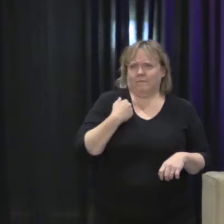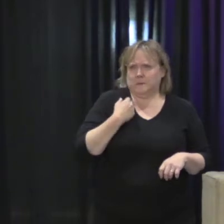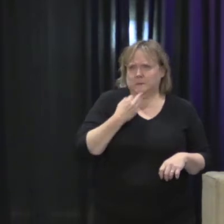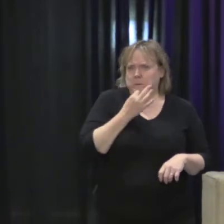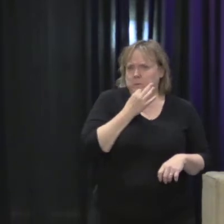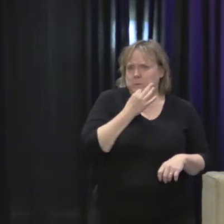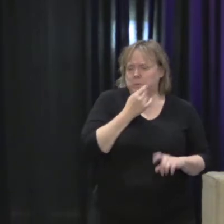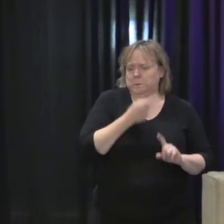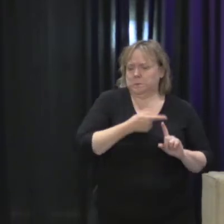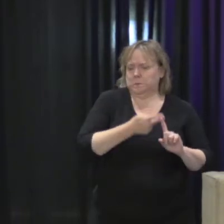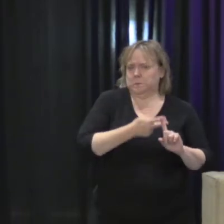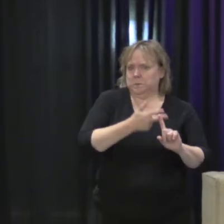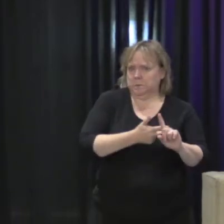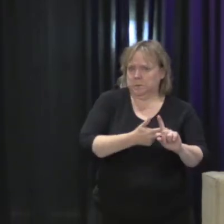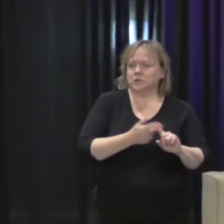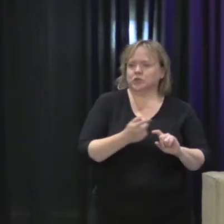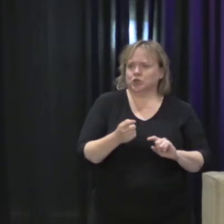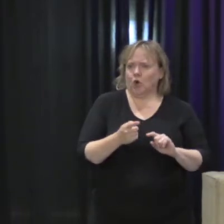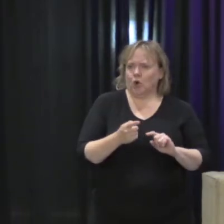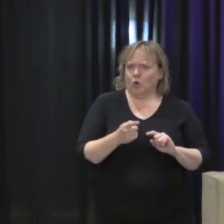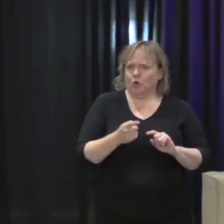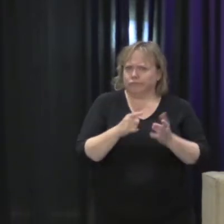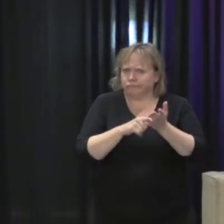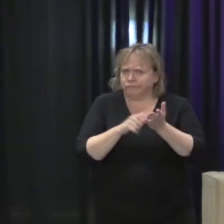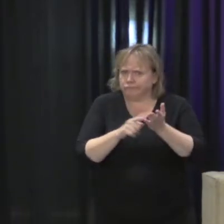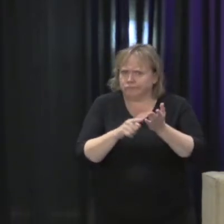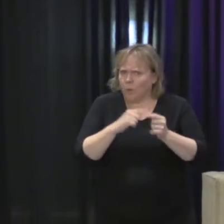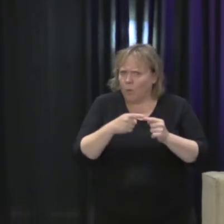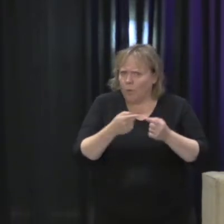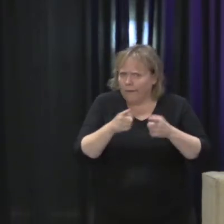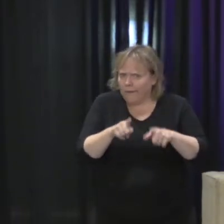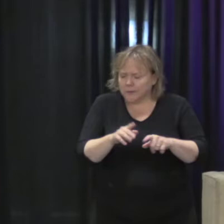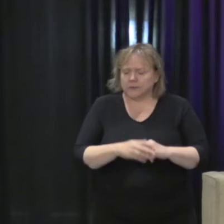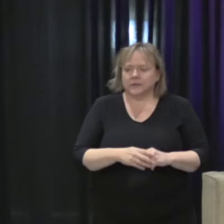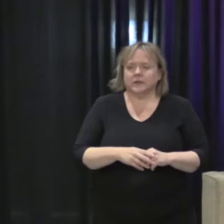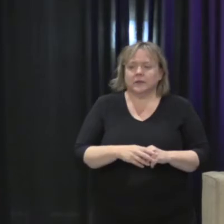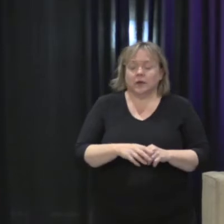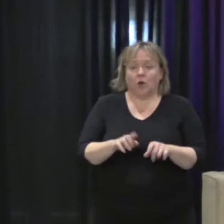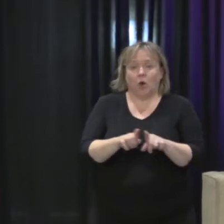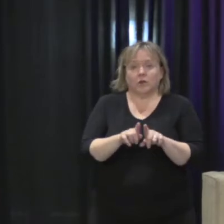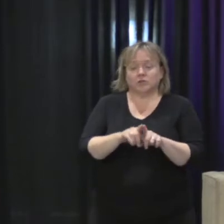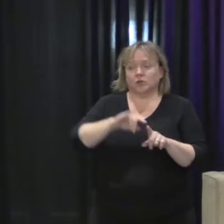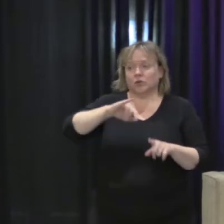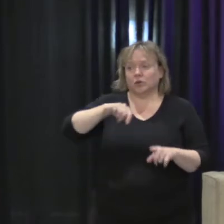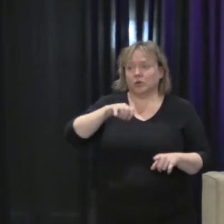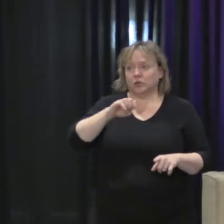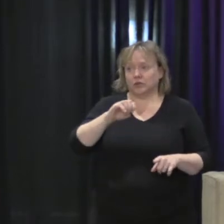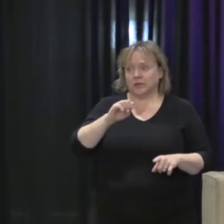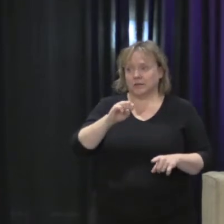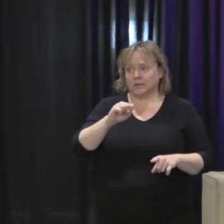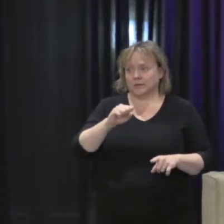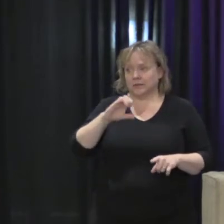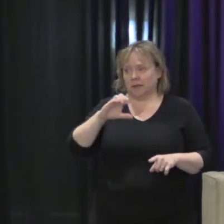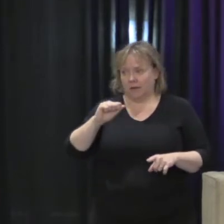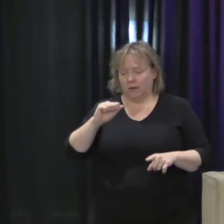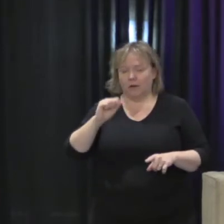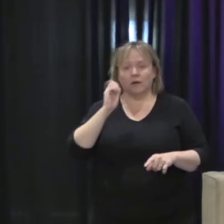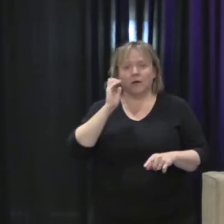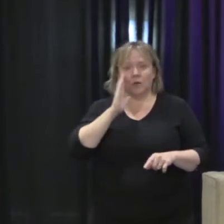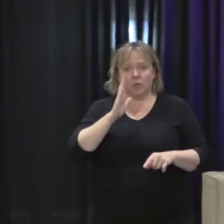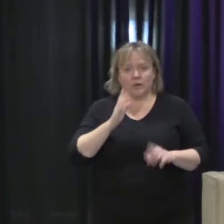so check it out on your local PBS station. And second of all, Jessica frequently will come and